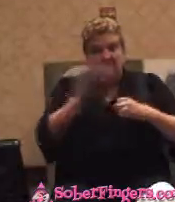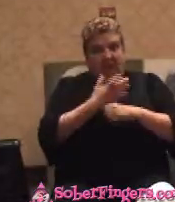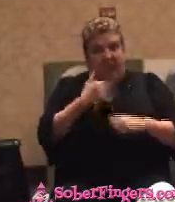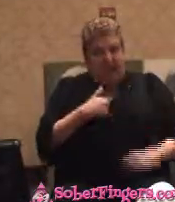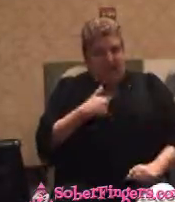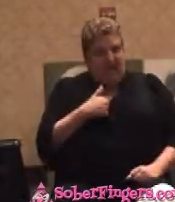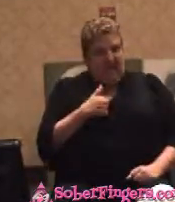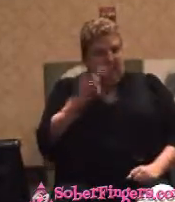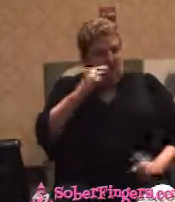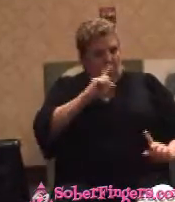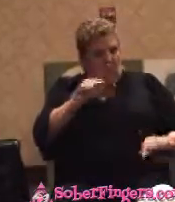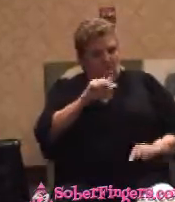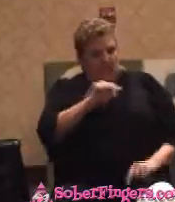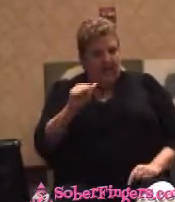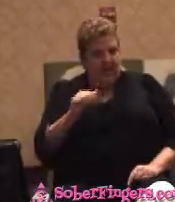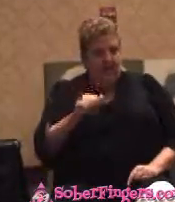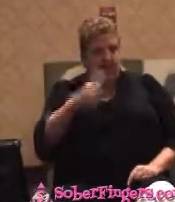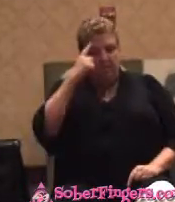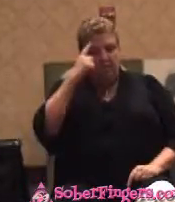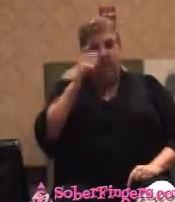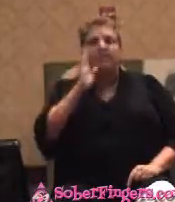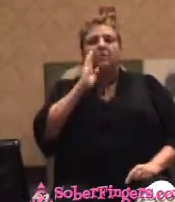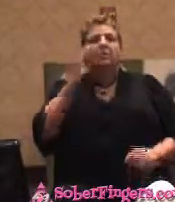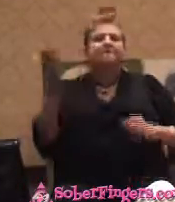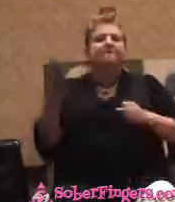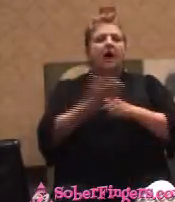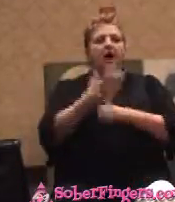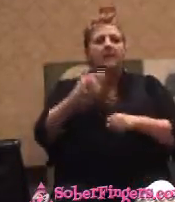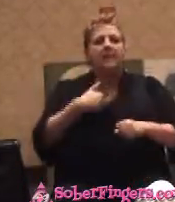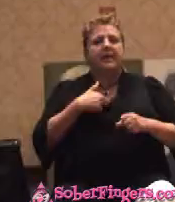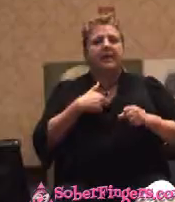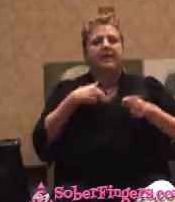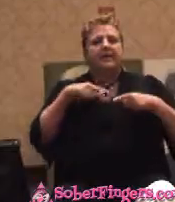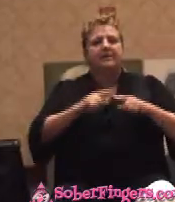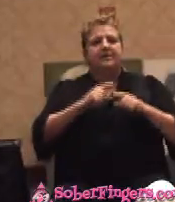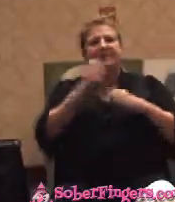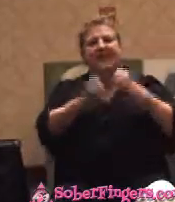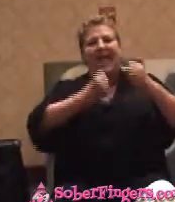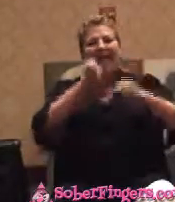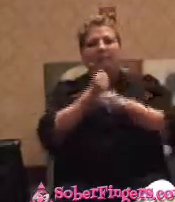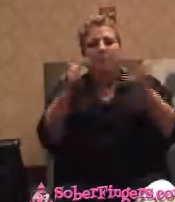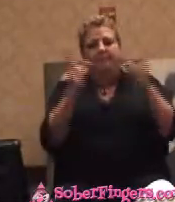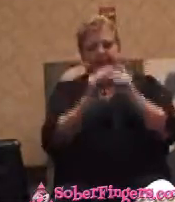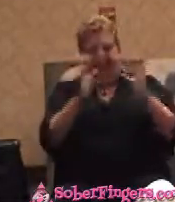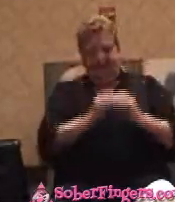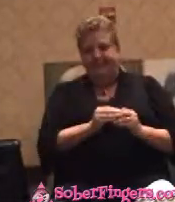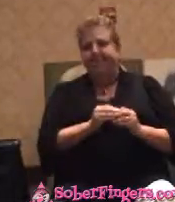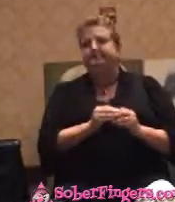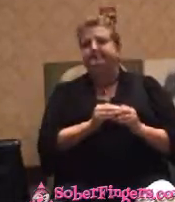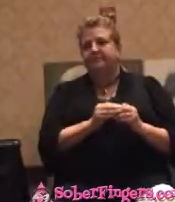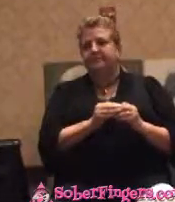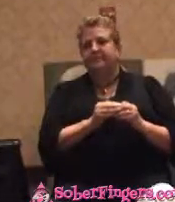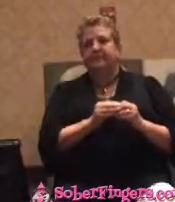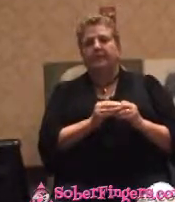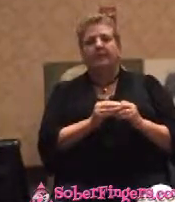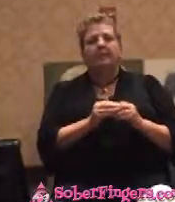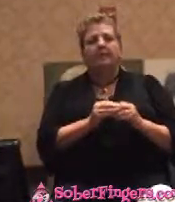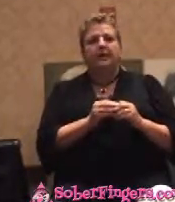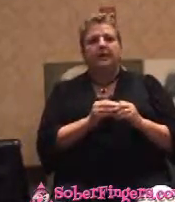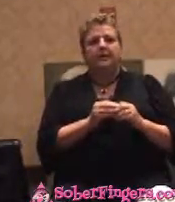they're going to fire me at the annual party. And that's what I got here. And I'm fairly aggressive. And I said, damn